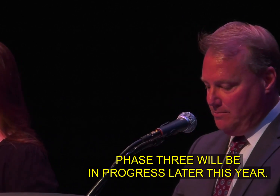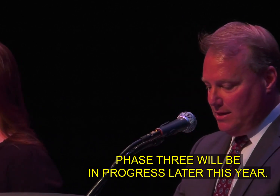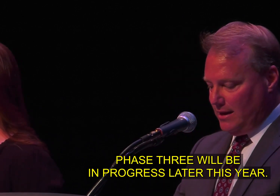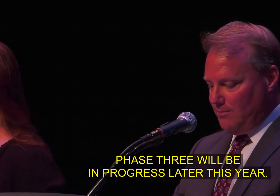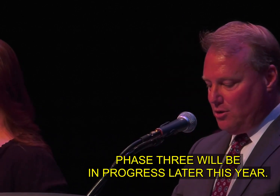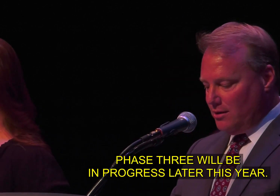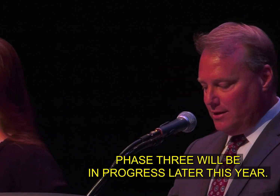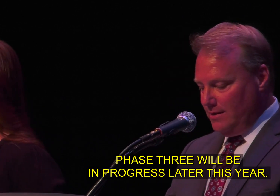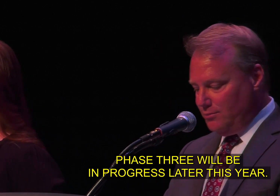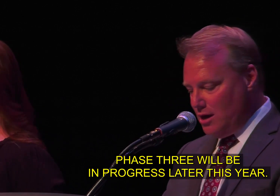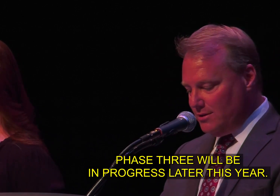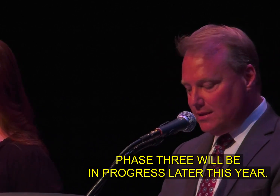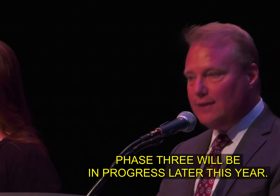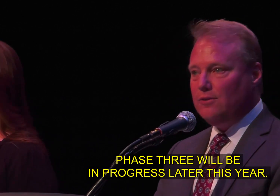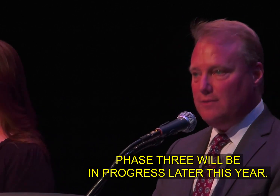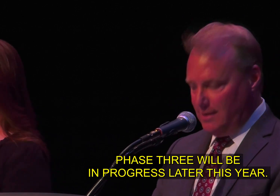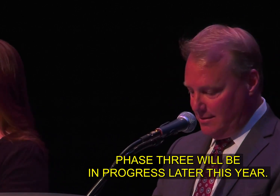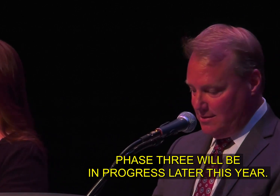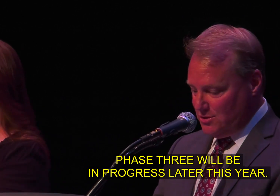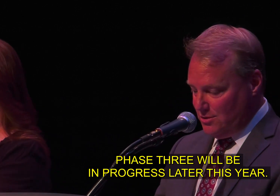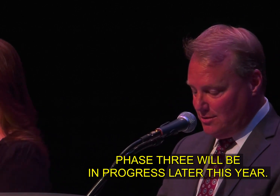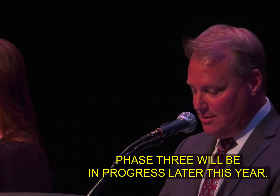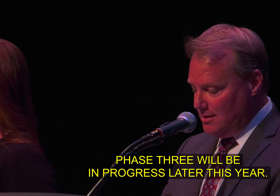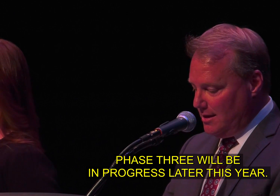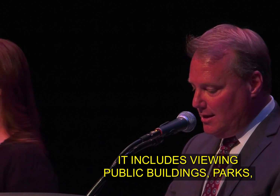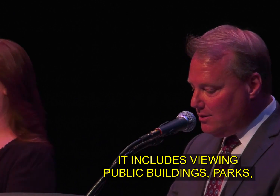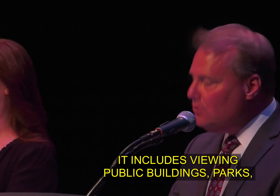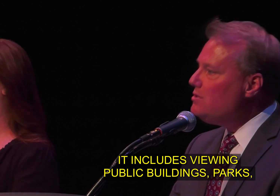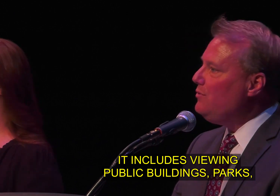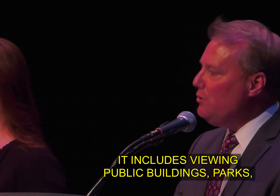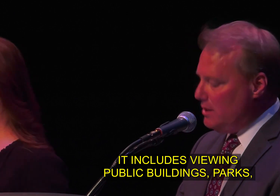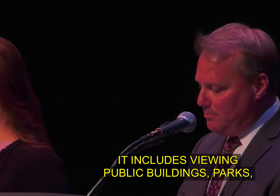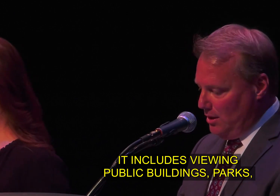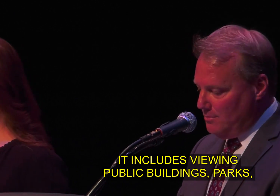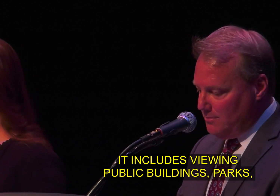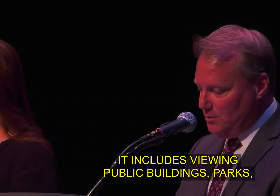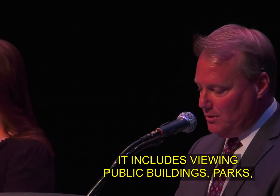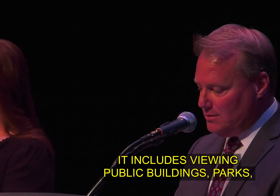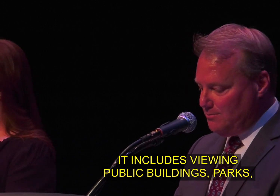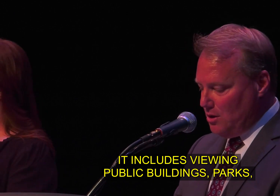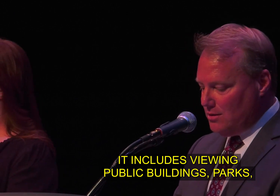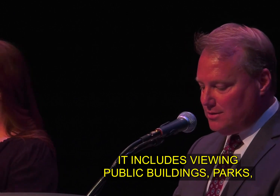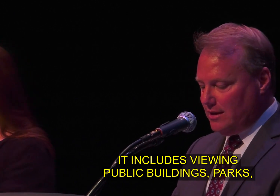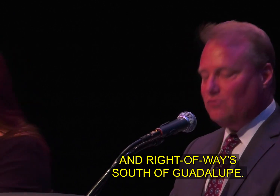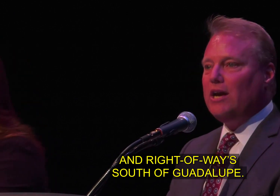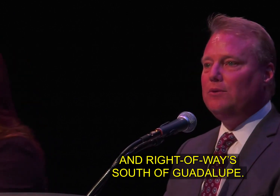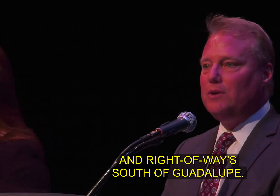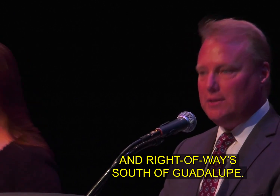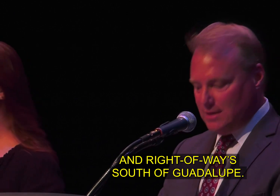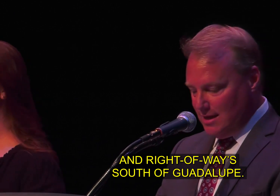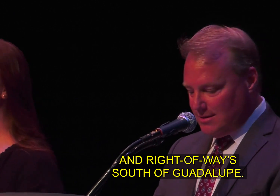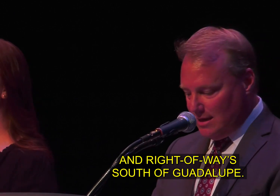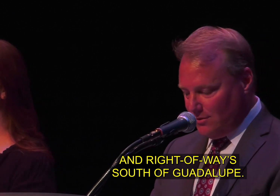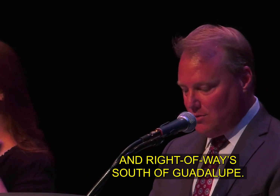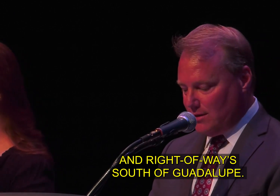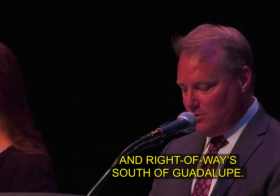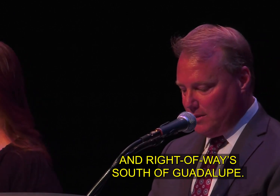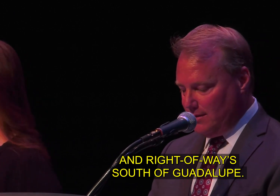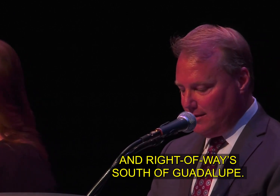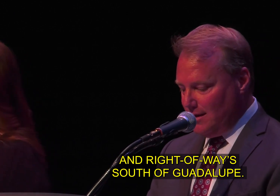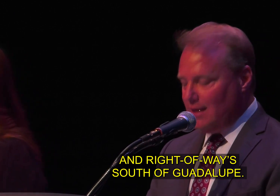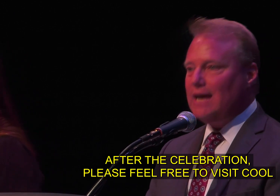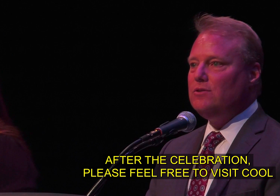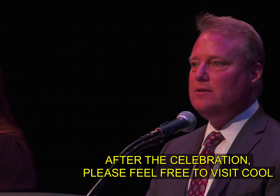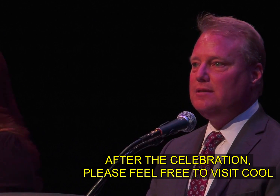will be in a progress in progress later this year it includes viewing public buildings parks and right of ways south of